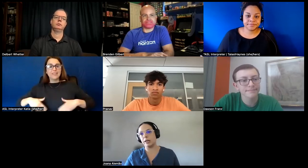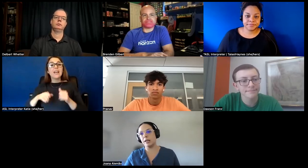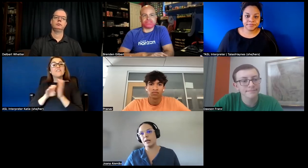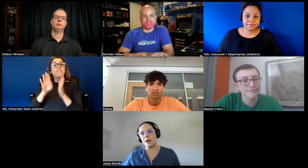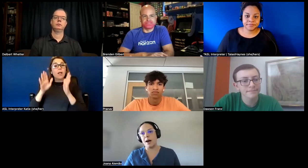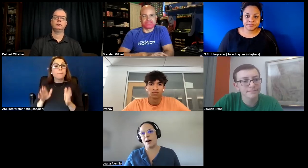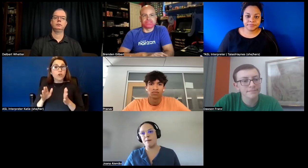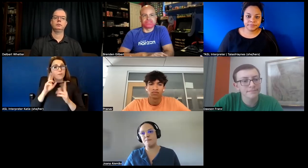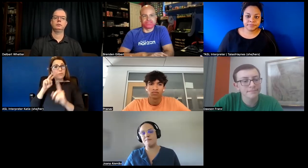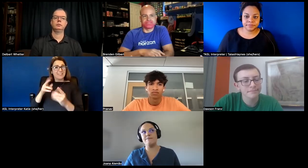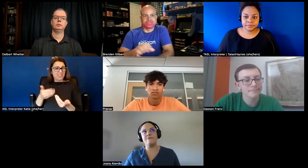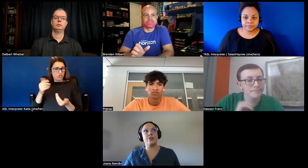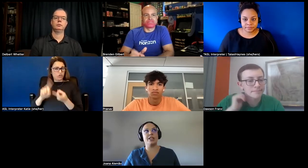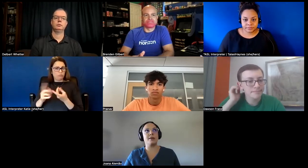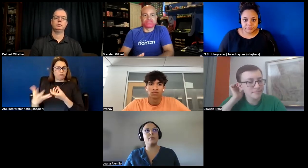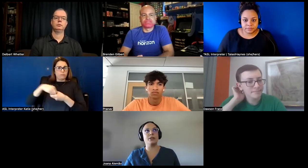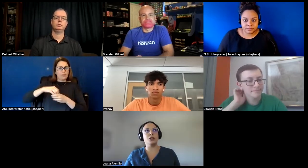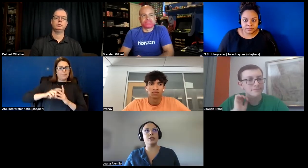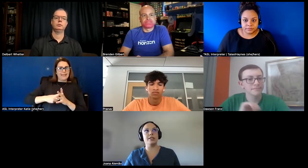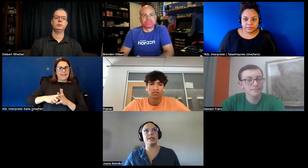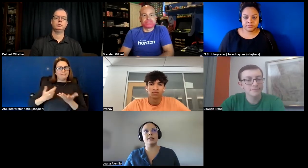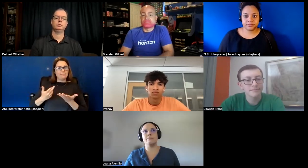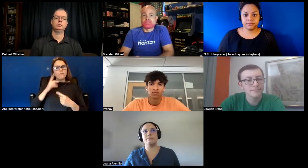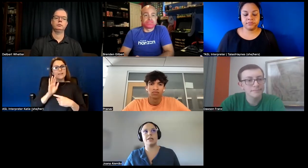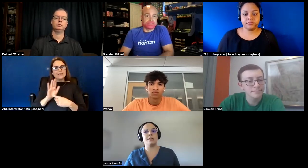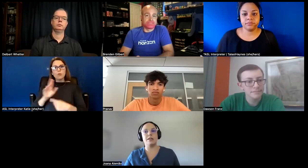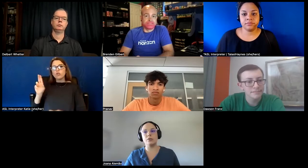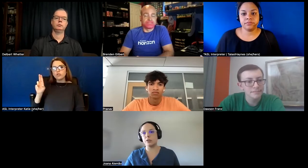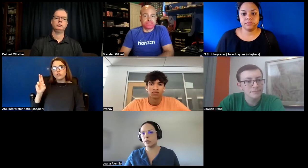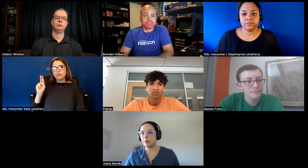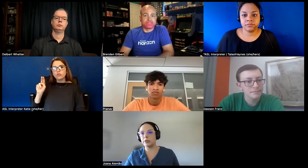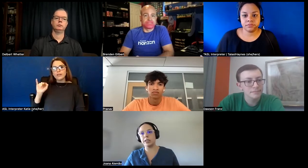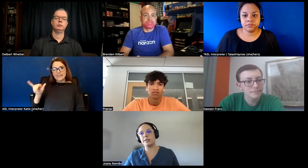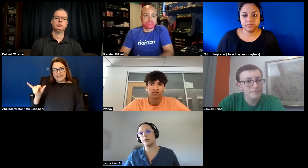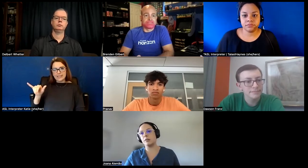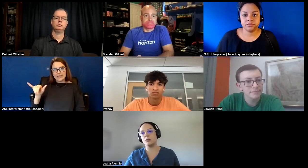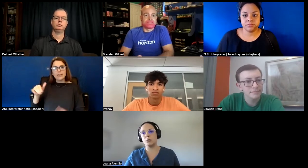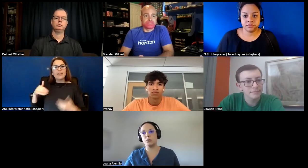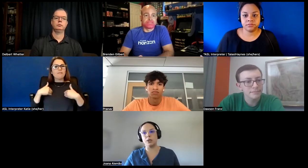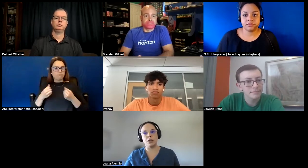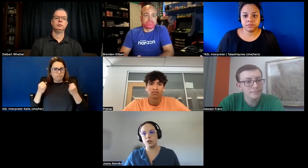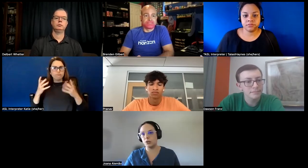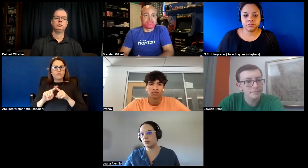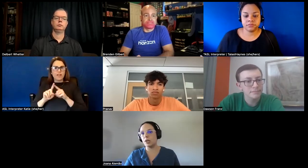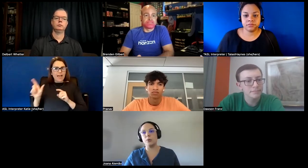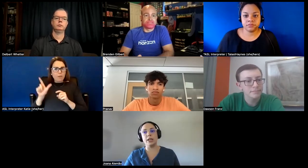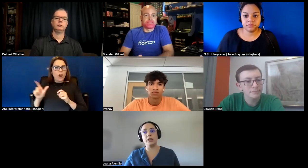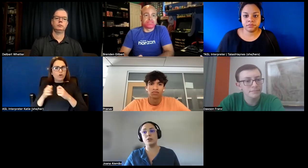uh for example unity has loads of libraries that too we can use we can use